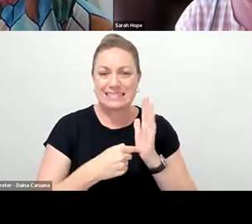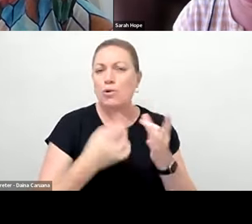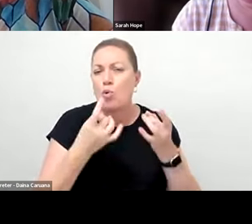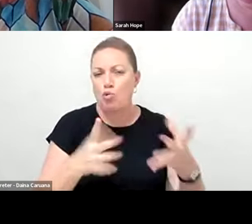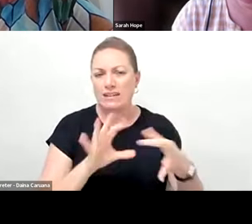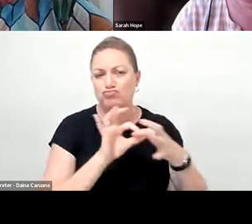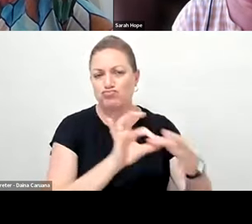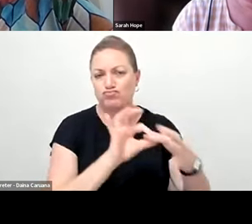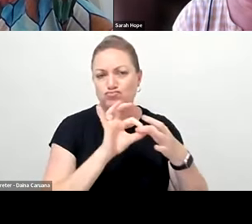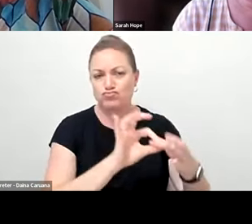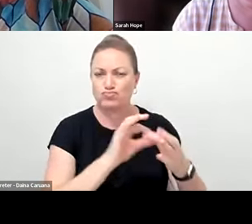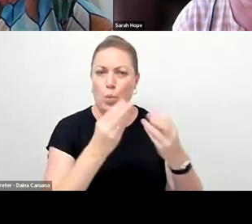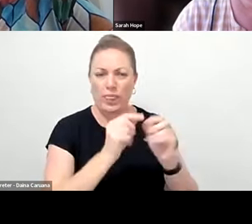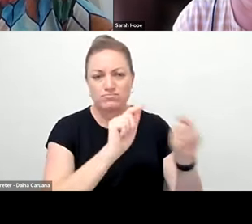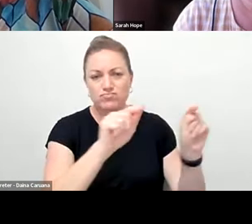So that's really fortunate.